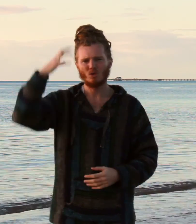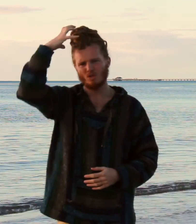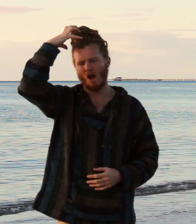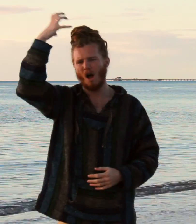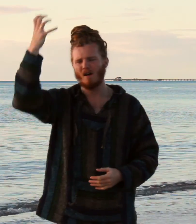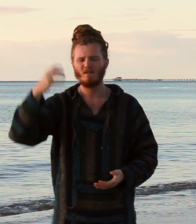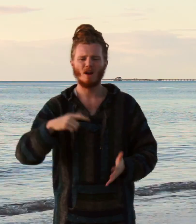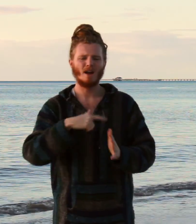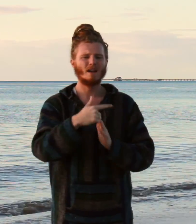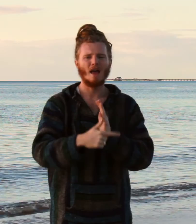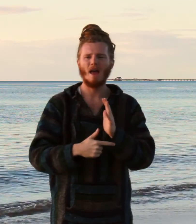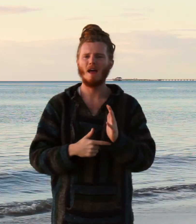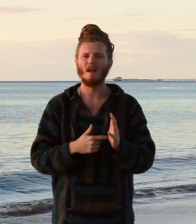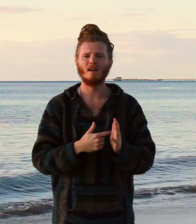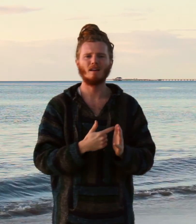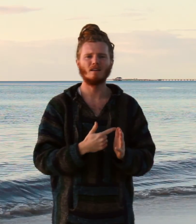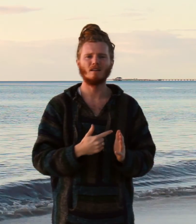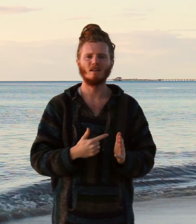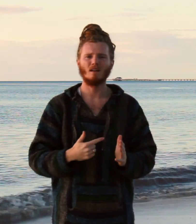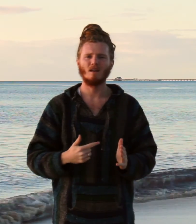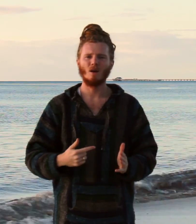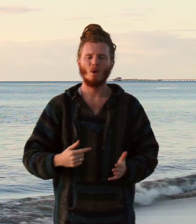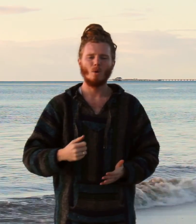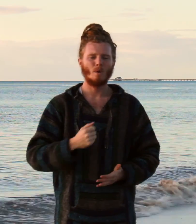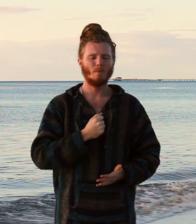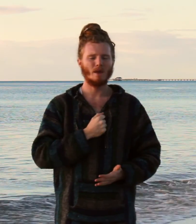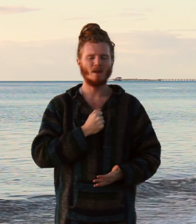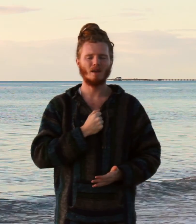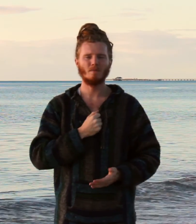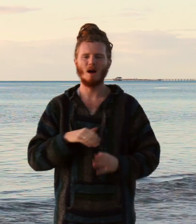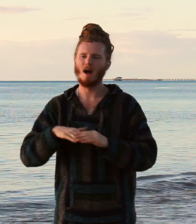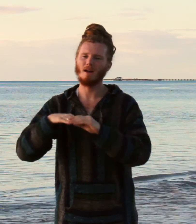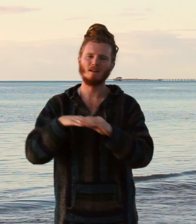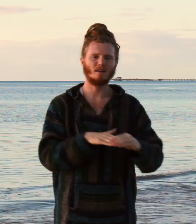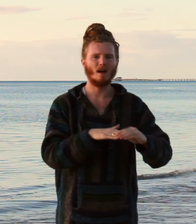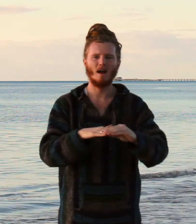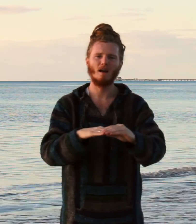sovereign hand Will be my guide